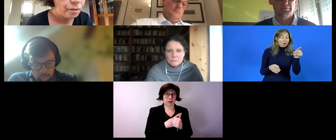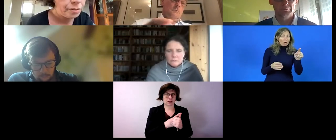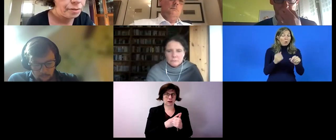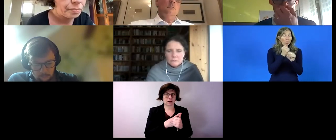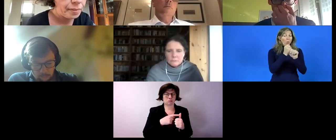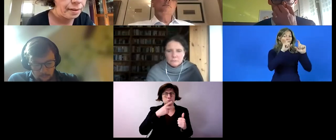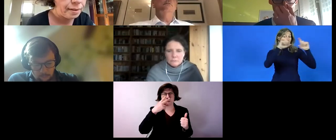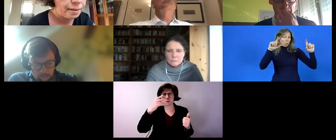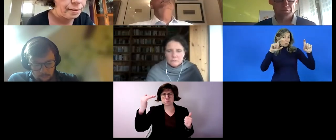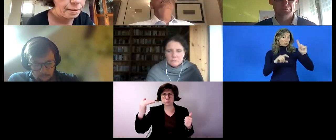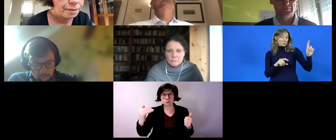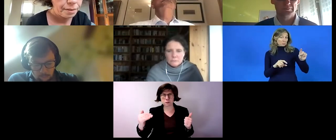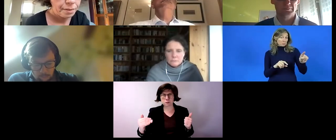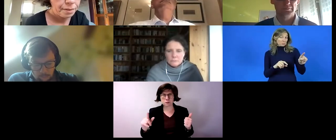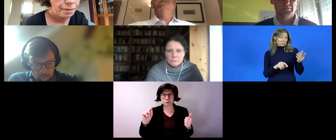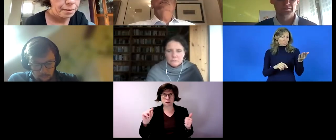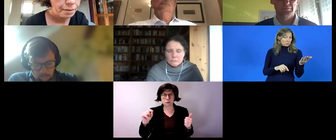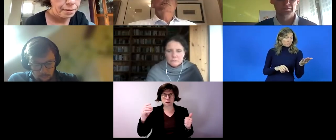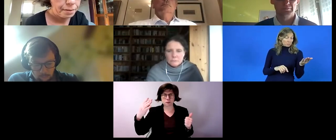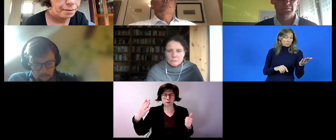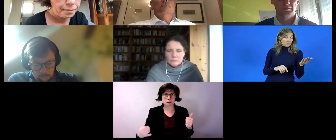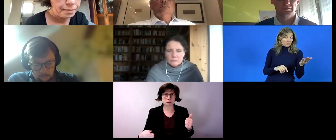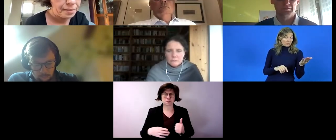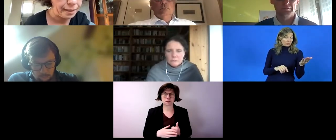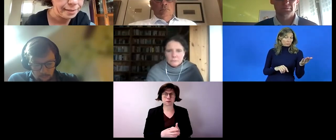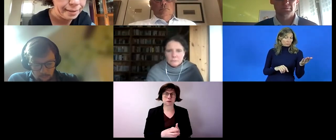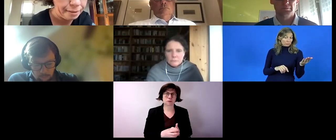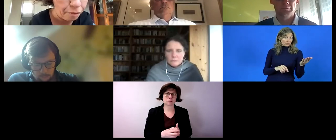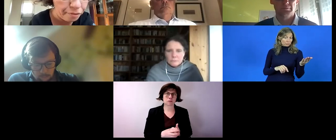and i'm looking now at uh